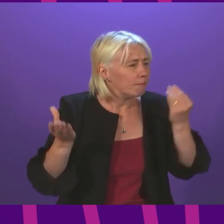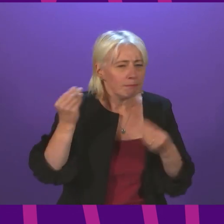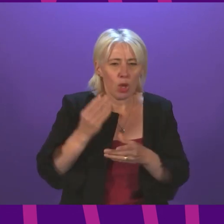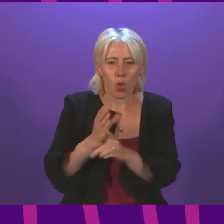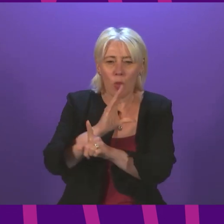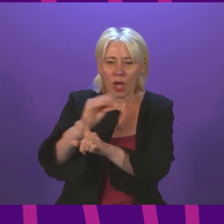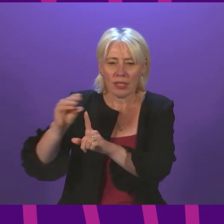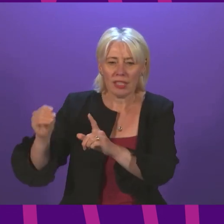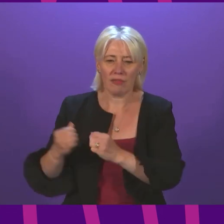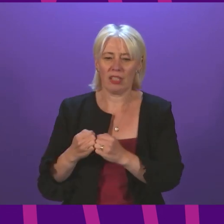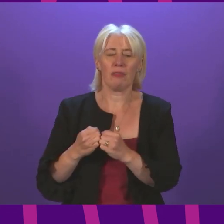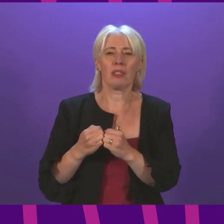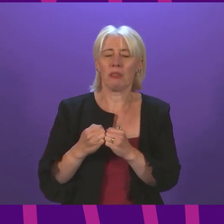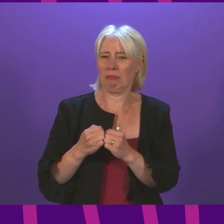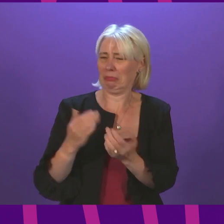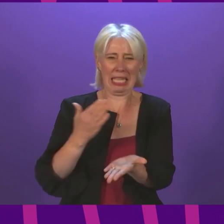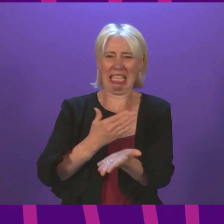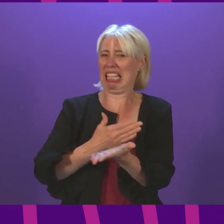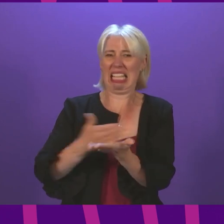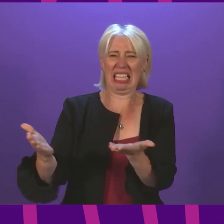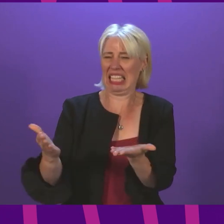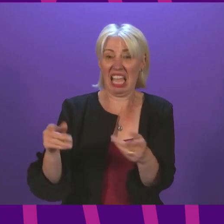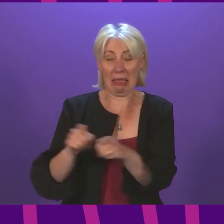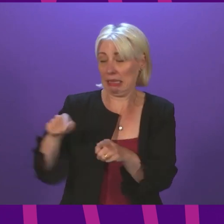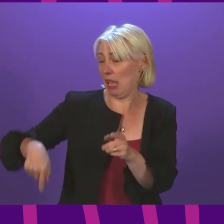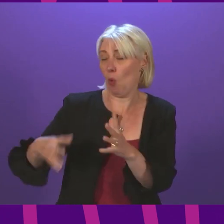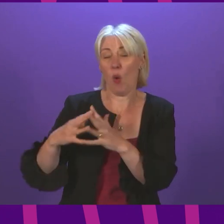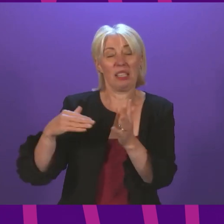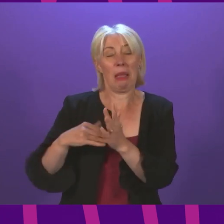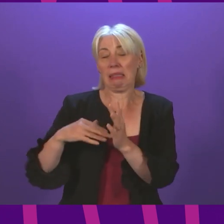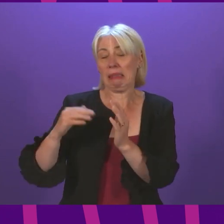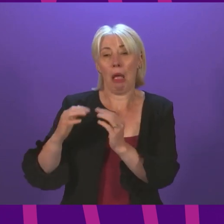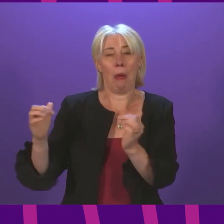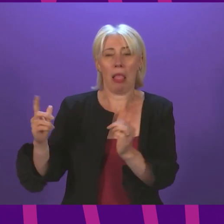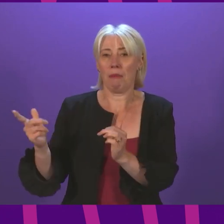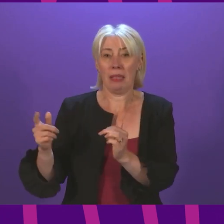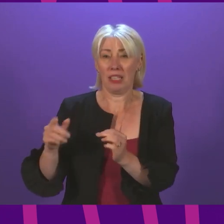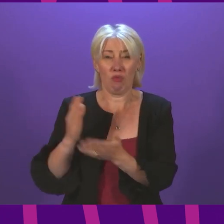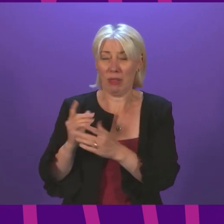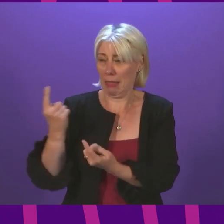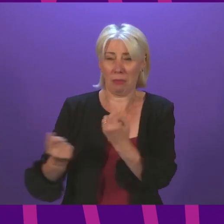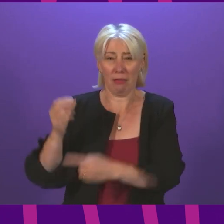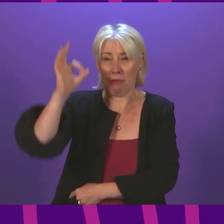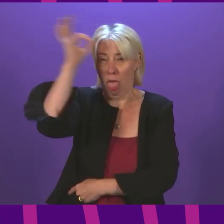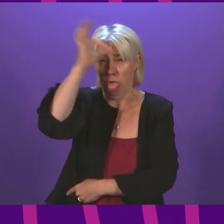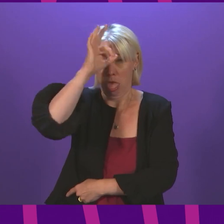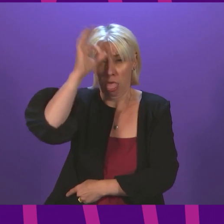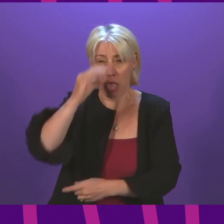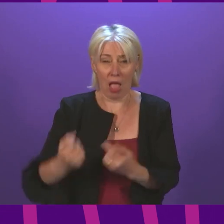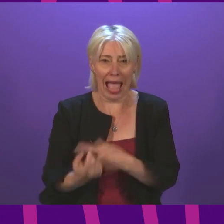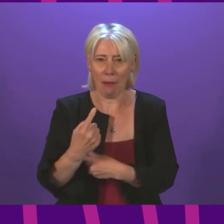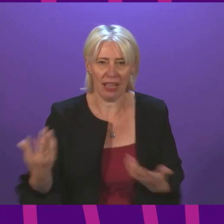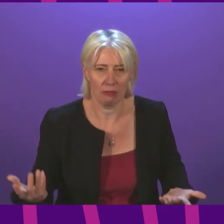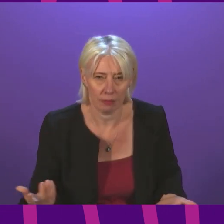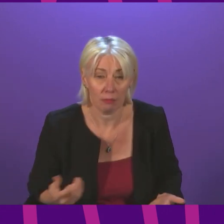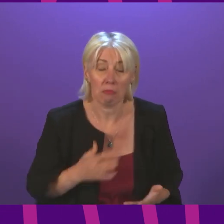clear, just as it is clear listening to backbench Conservatives in Westminster, is that they have absolutely no idea why this is happening. I